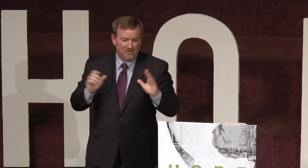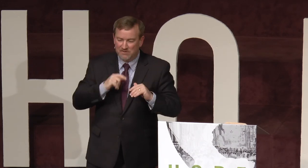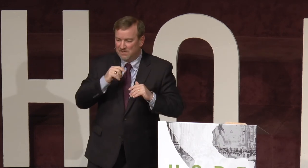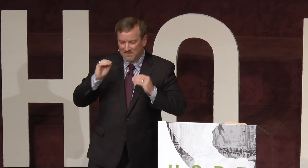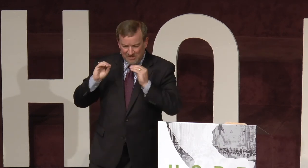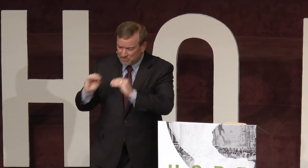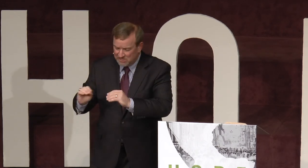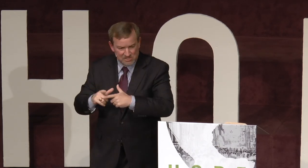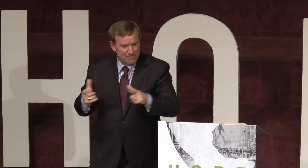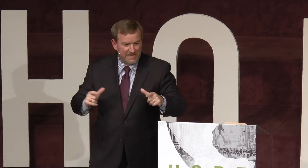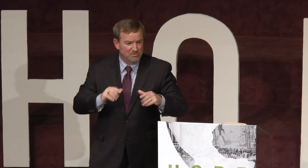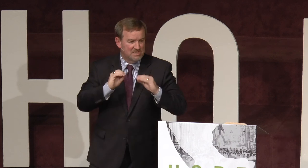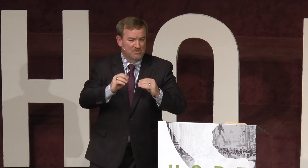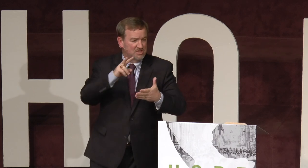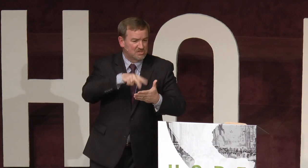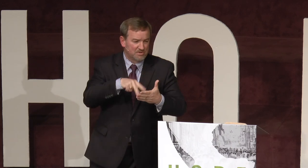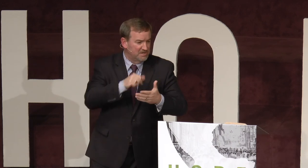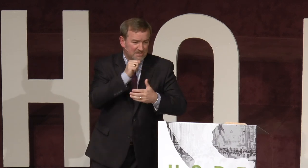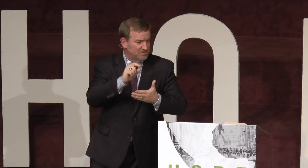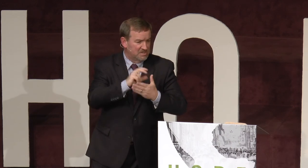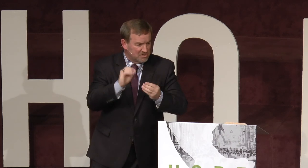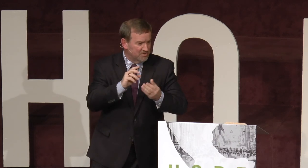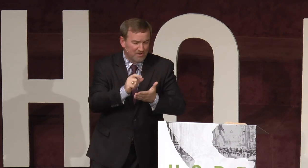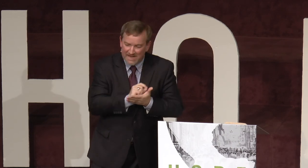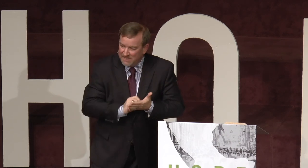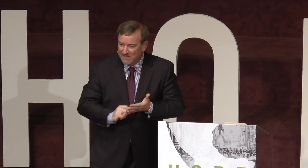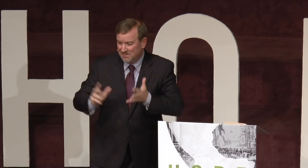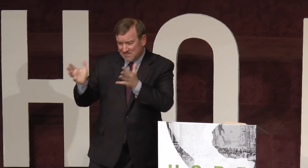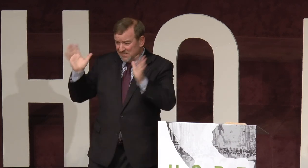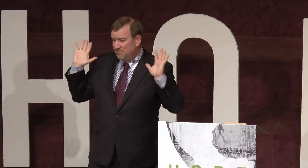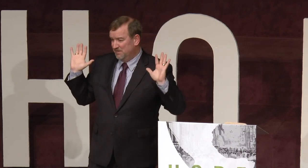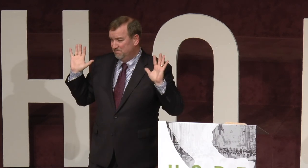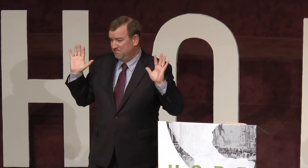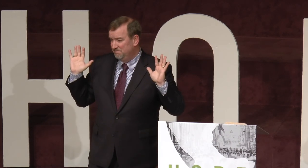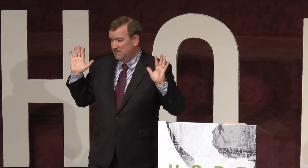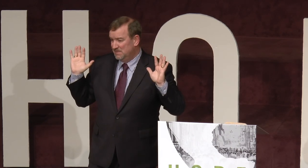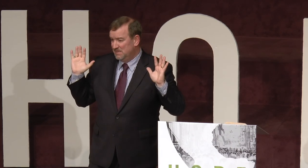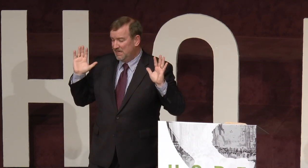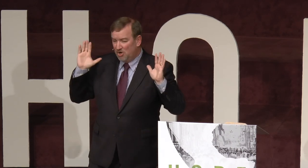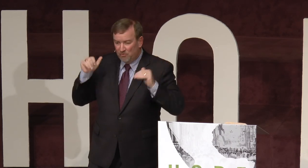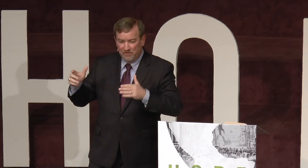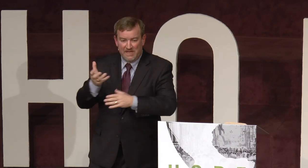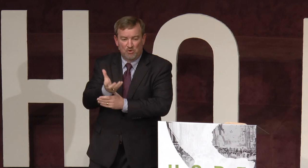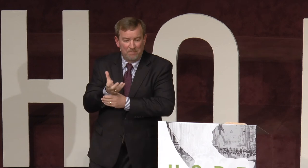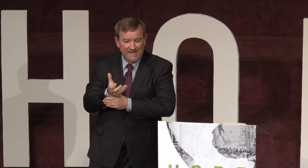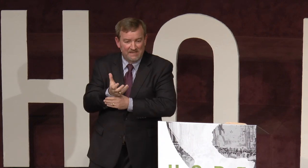They don't teach them language. They don't teach them to read. They don't teach them to write. They just leave them. And hopefully they will beg